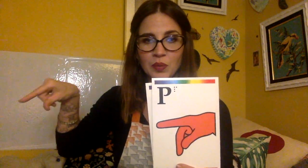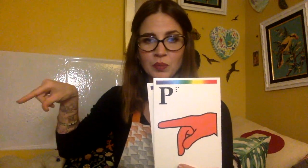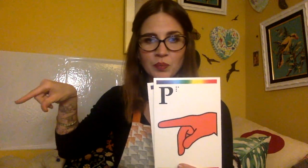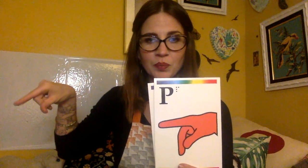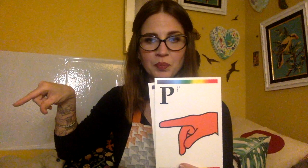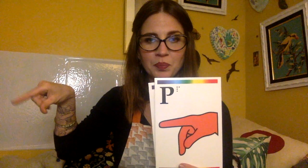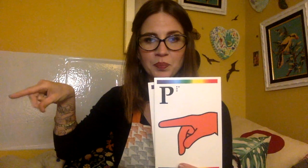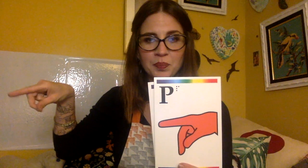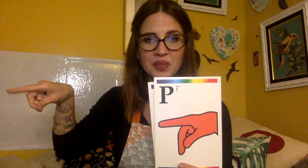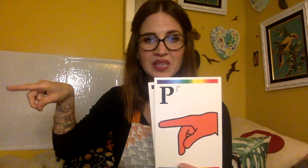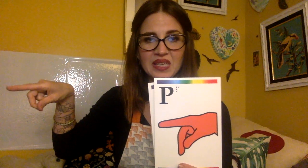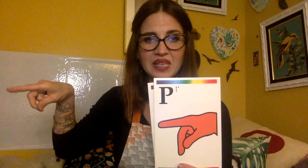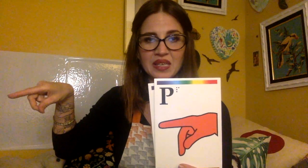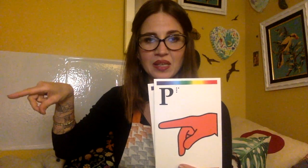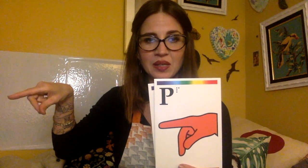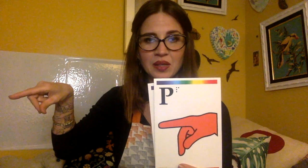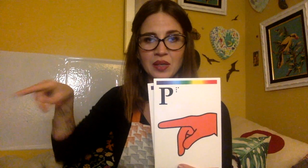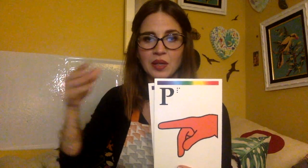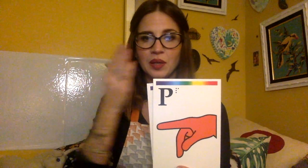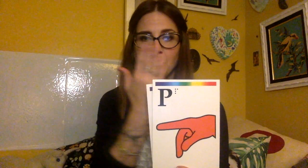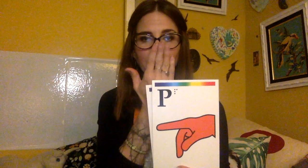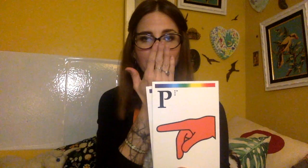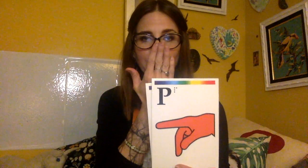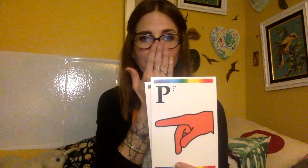P, P.